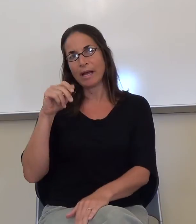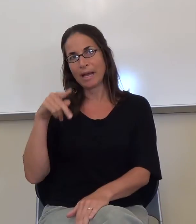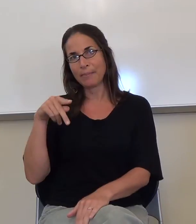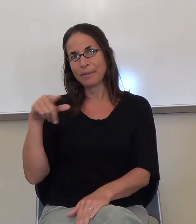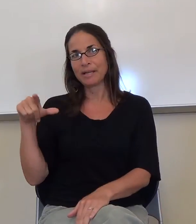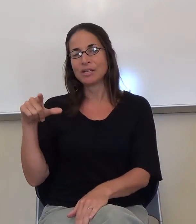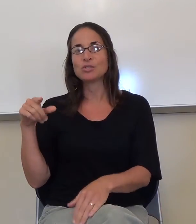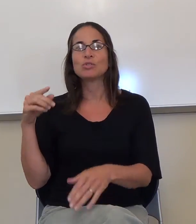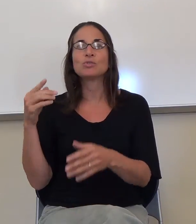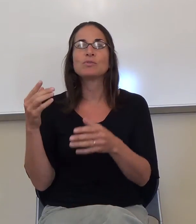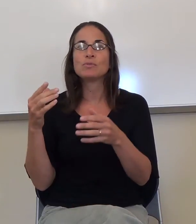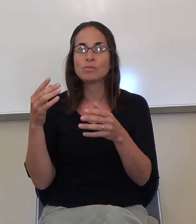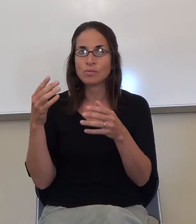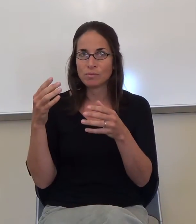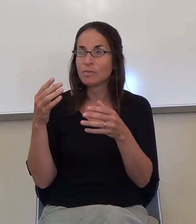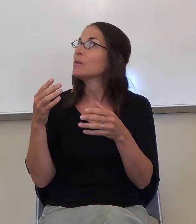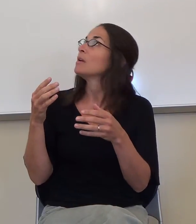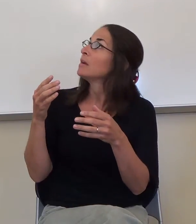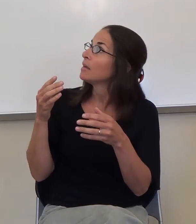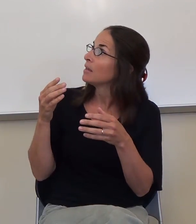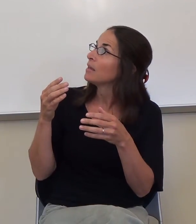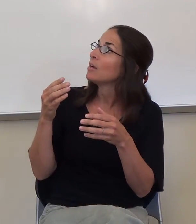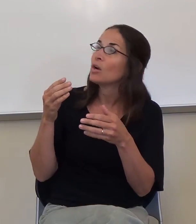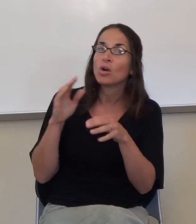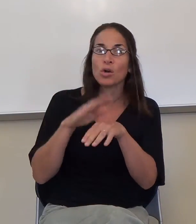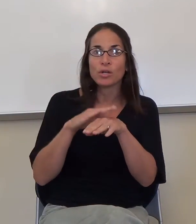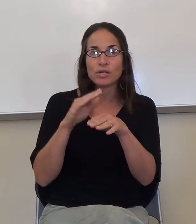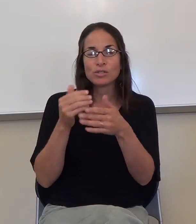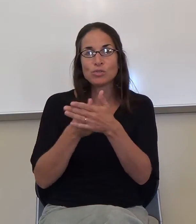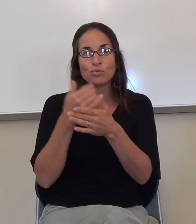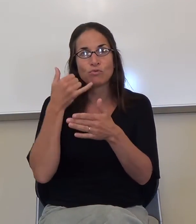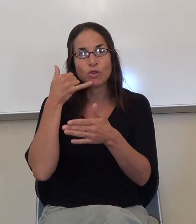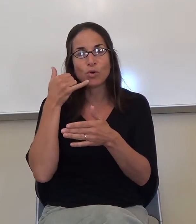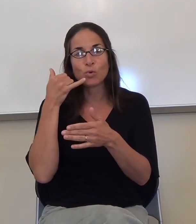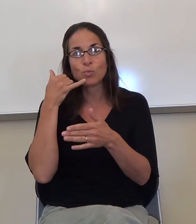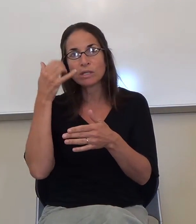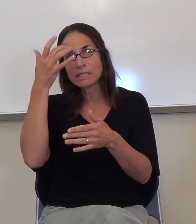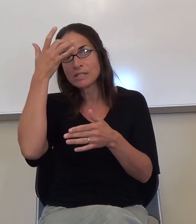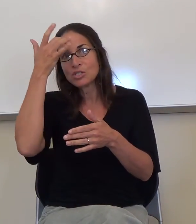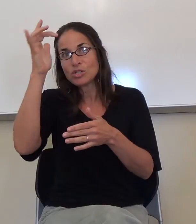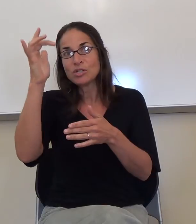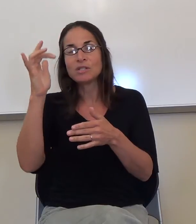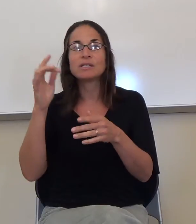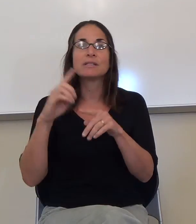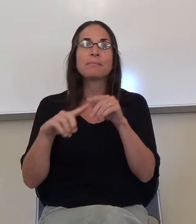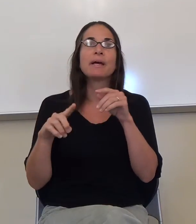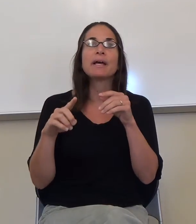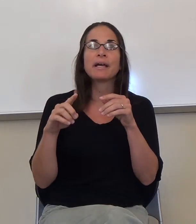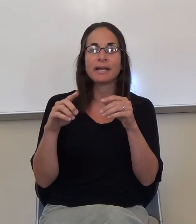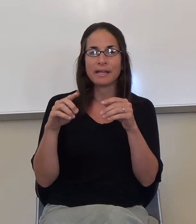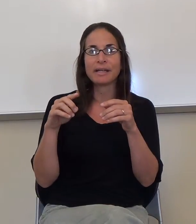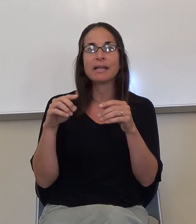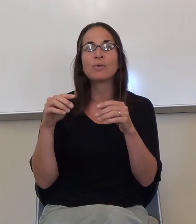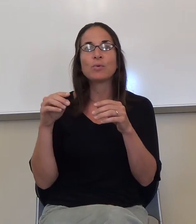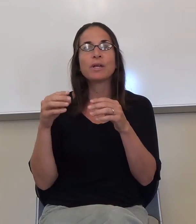Ingenious. But when he played it with his teenage nephews, he realized it was old hat to them.